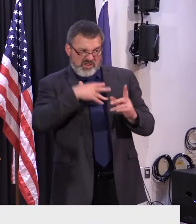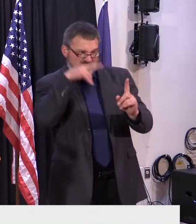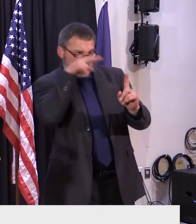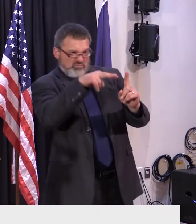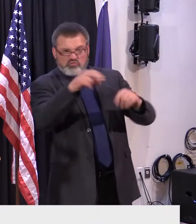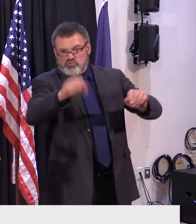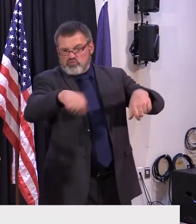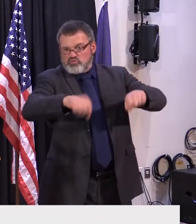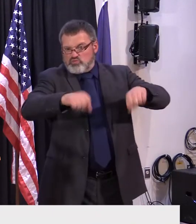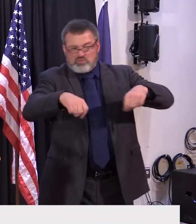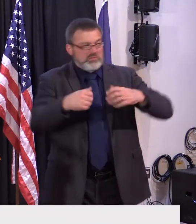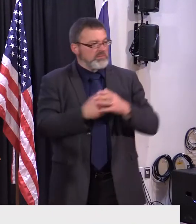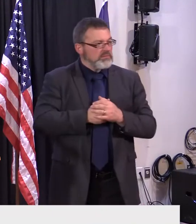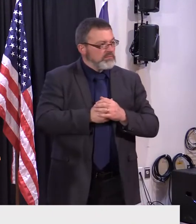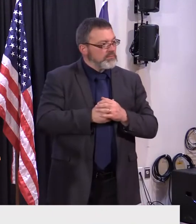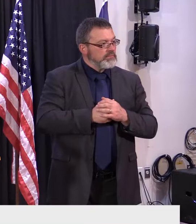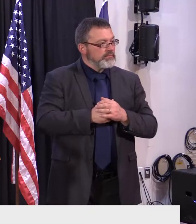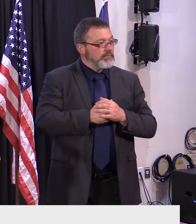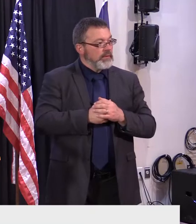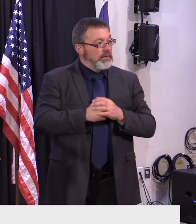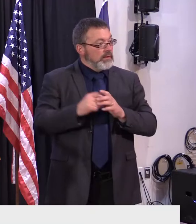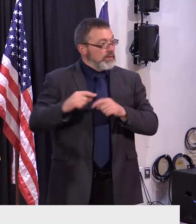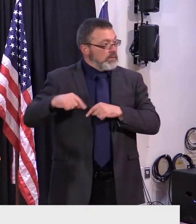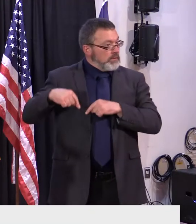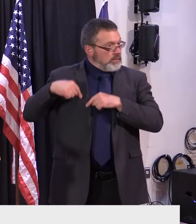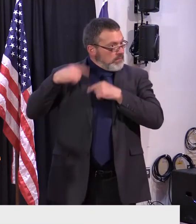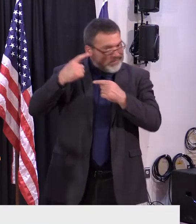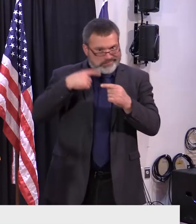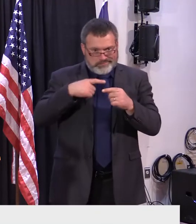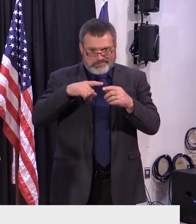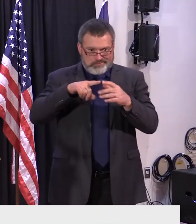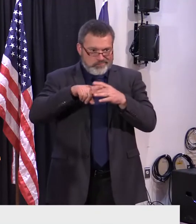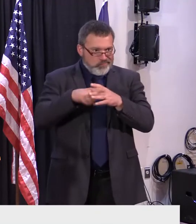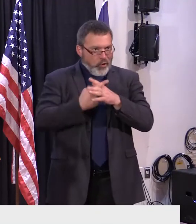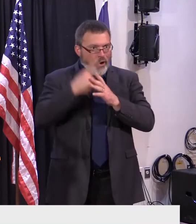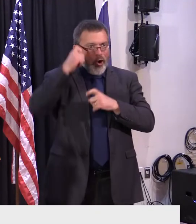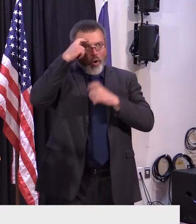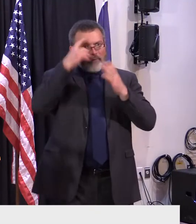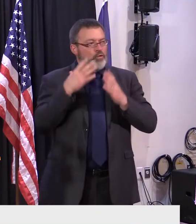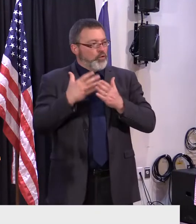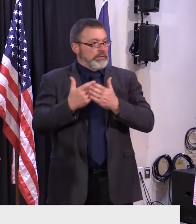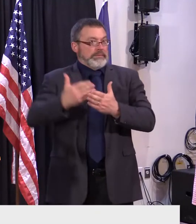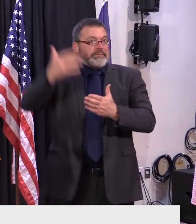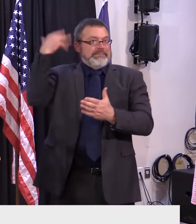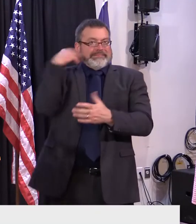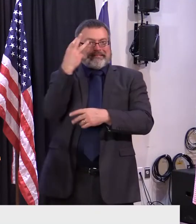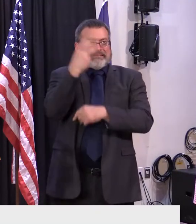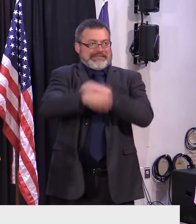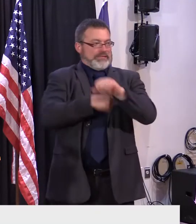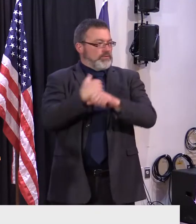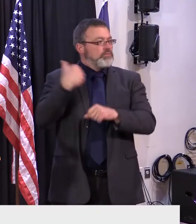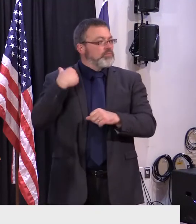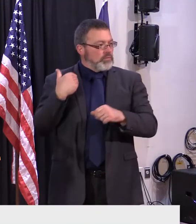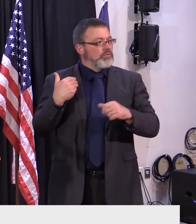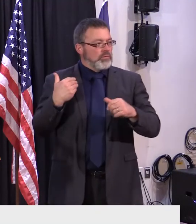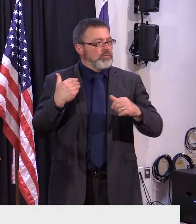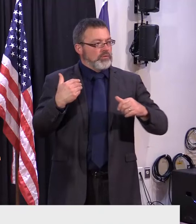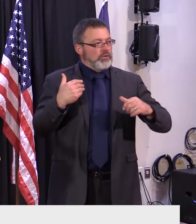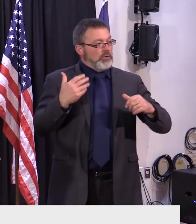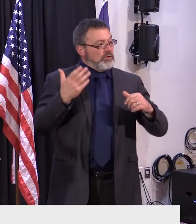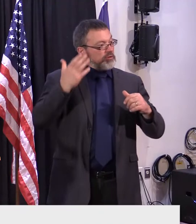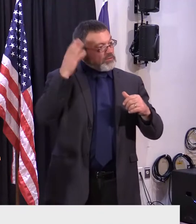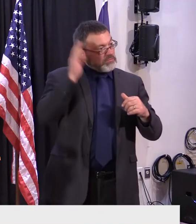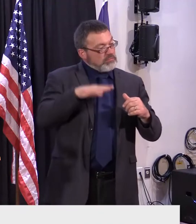since day one, I've been talking about our demographic crisis. And we're getting older.